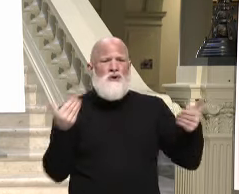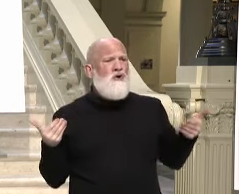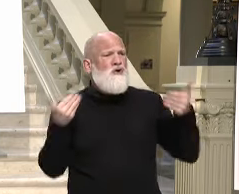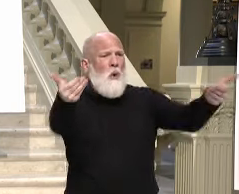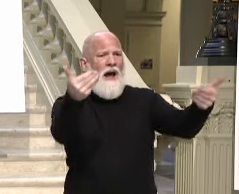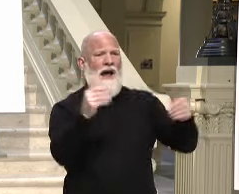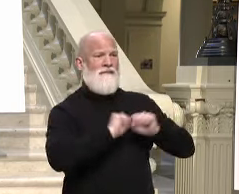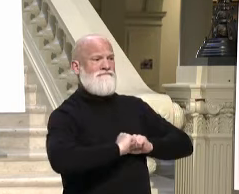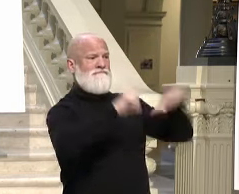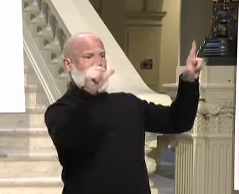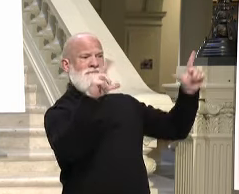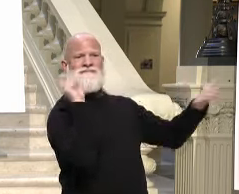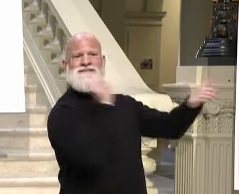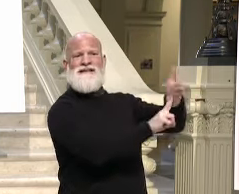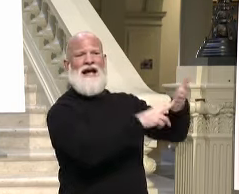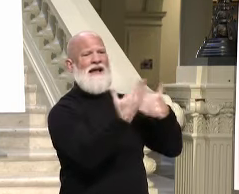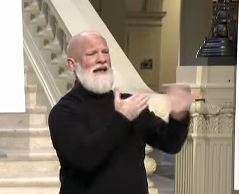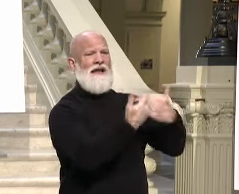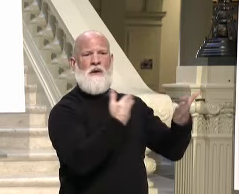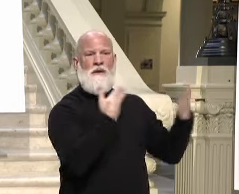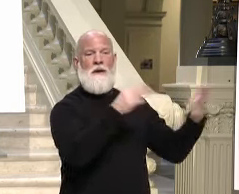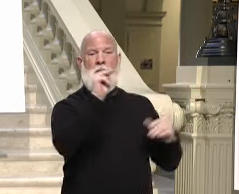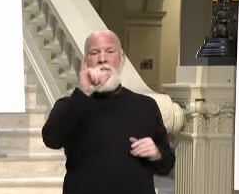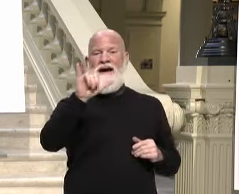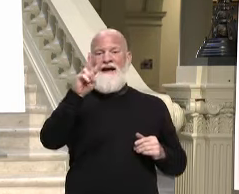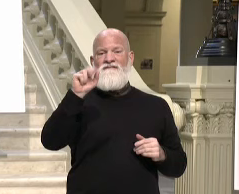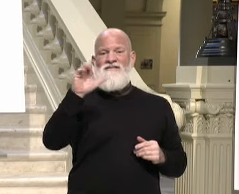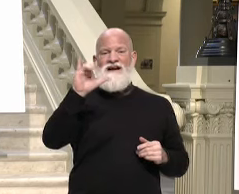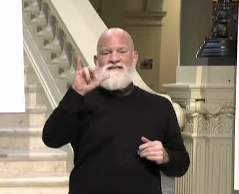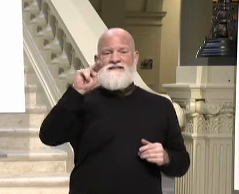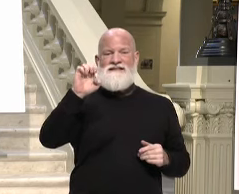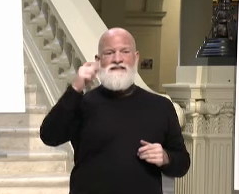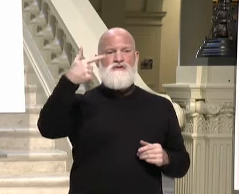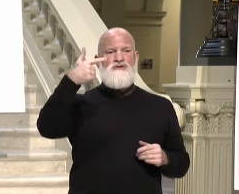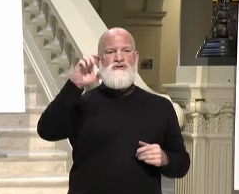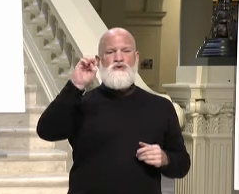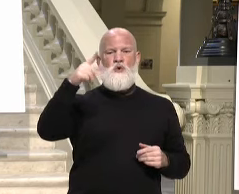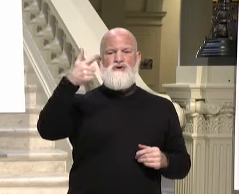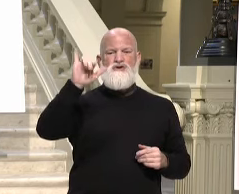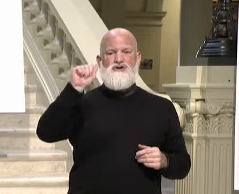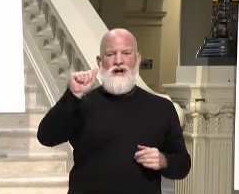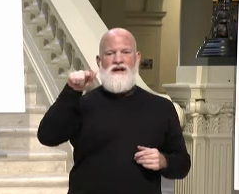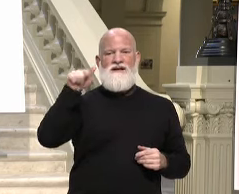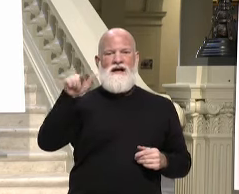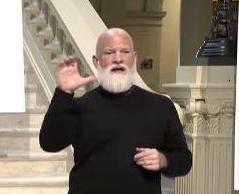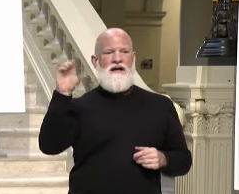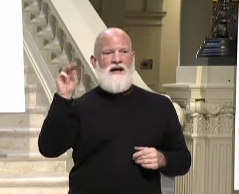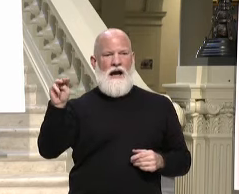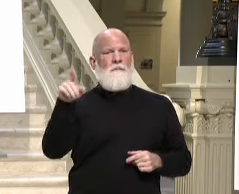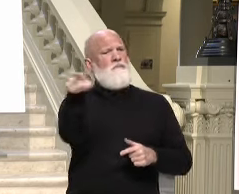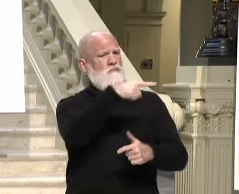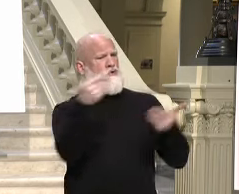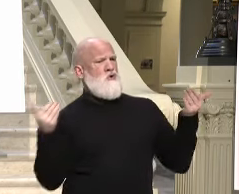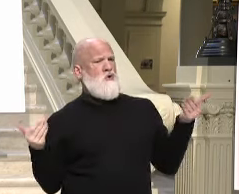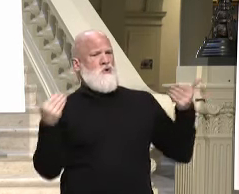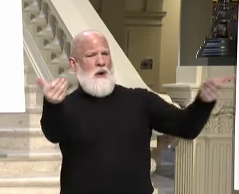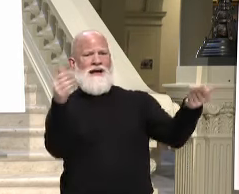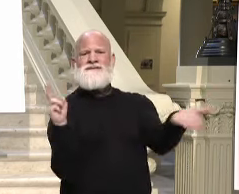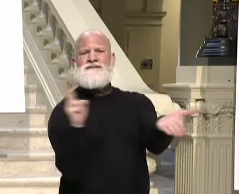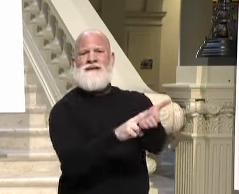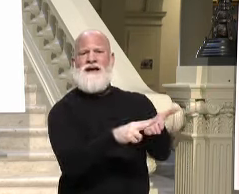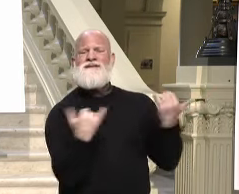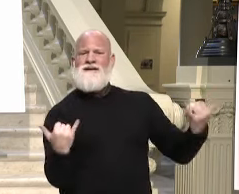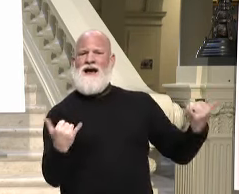notified when you're eligible to schedule your appointment, so no need to keep going back. We'll get to you. If you're not currently